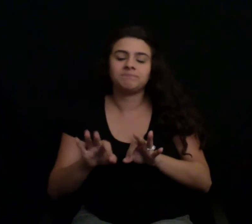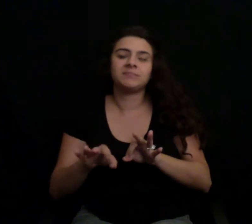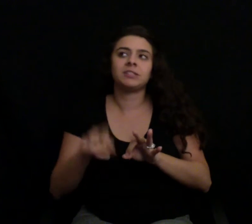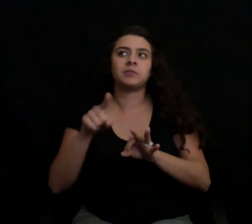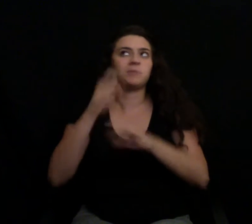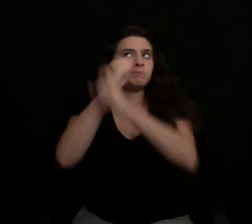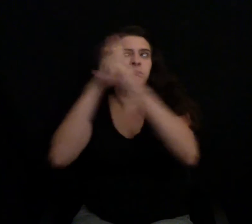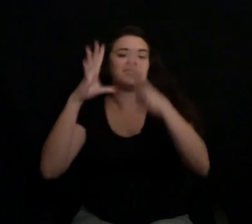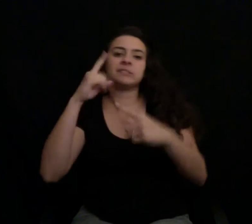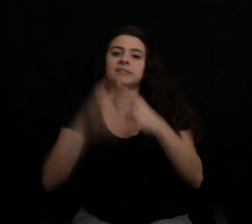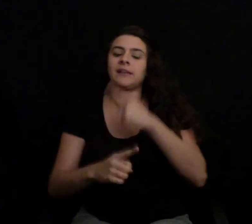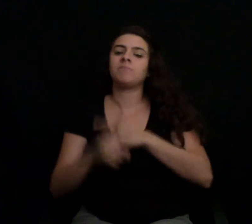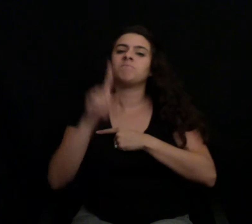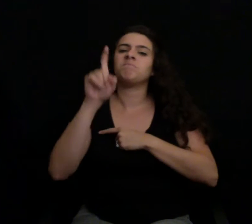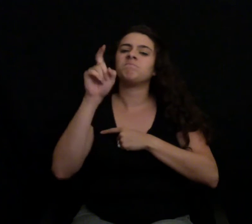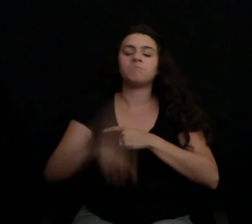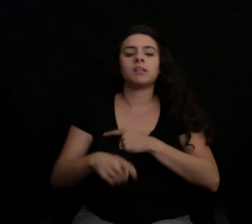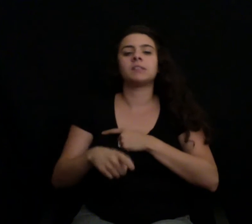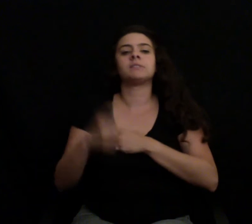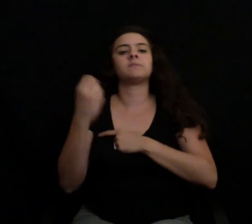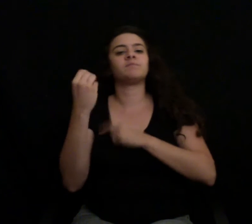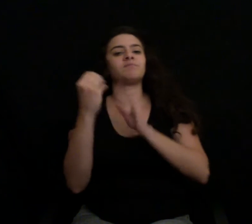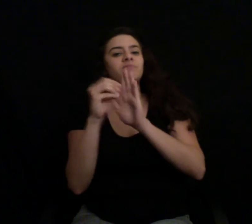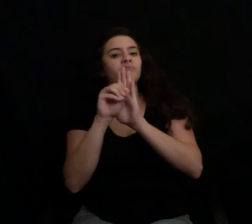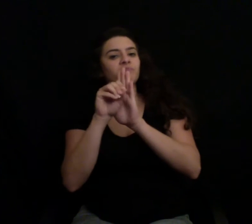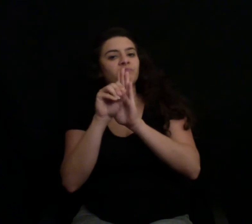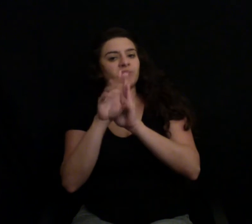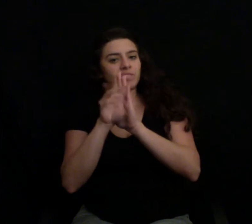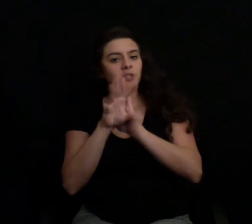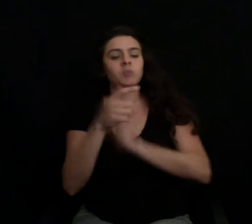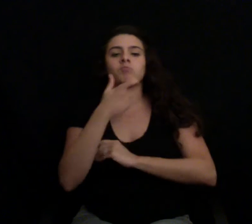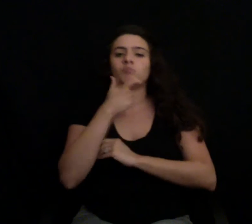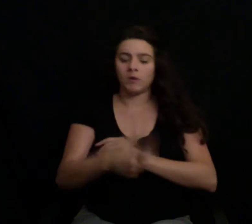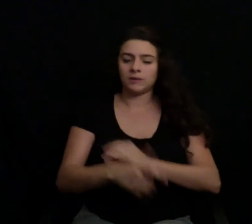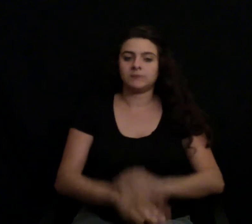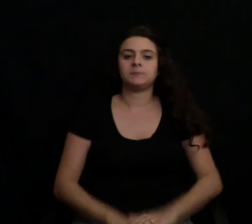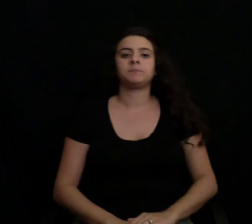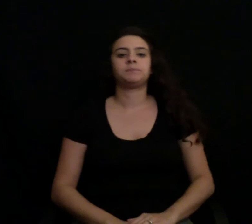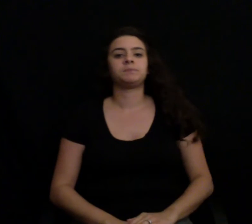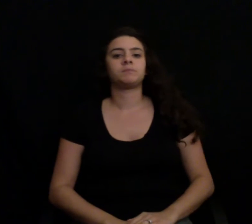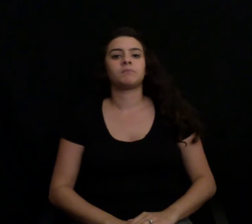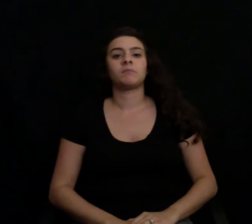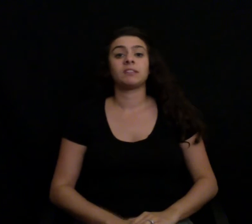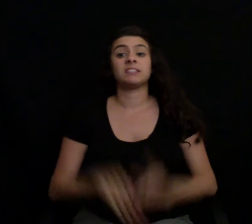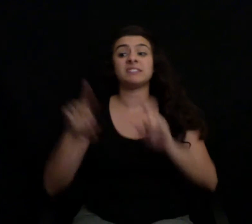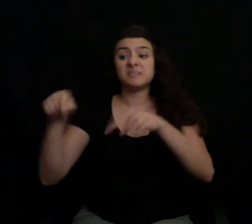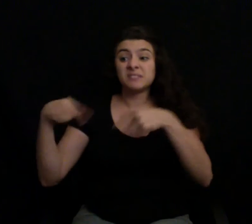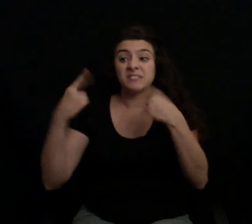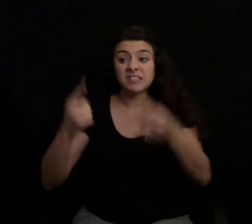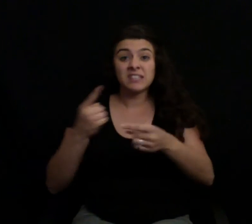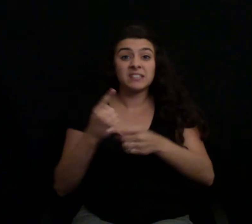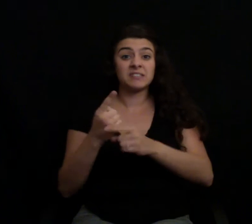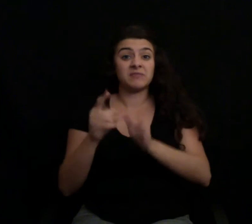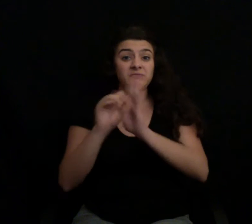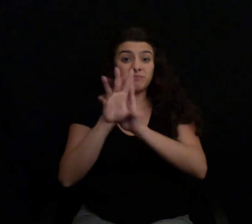discuss Craig's relationship with Purdue ever since the video came out. We'll talk about the labels on chickens, and Craig's favorite dinosaur.